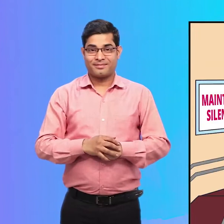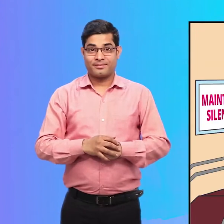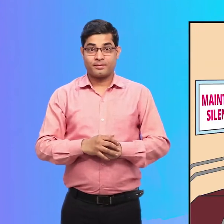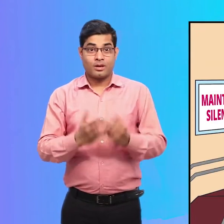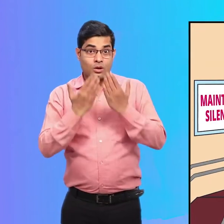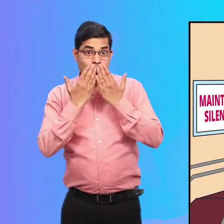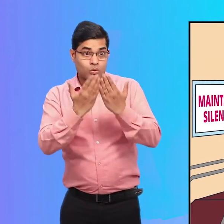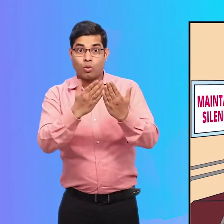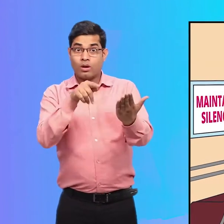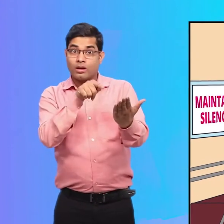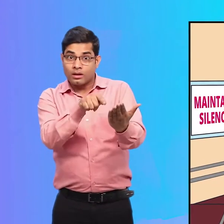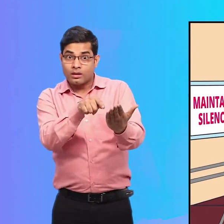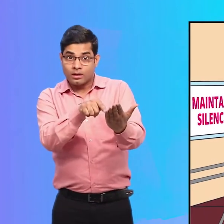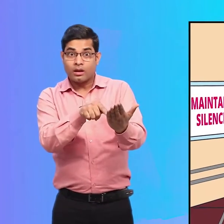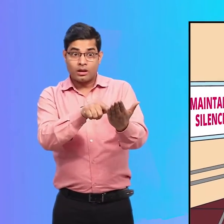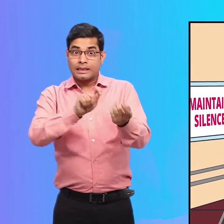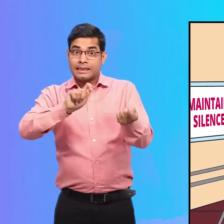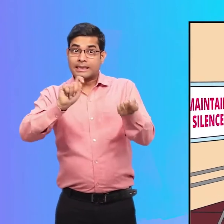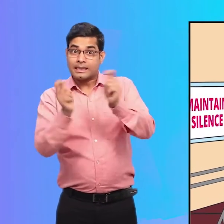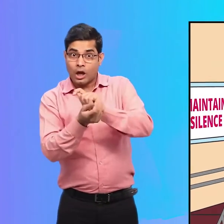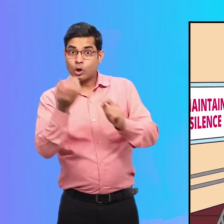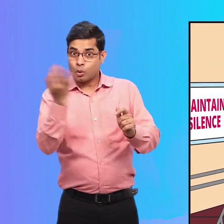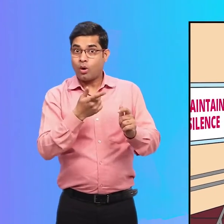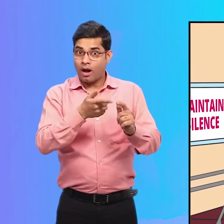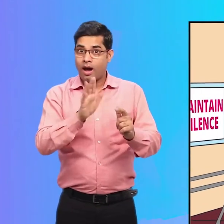She explains about the new changes in the school.